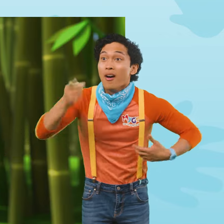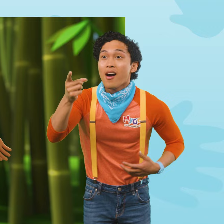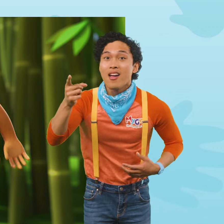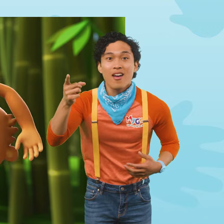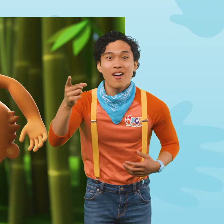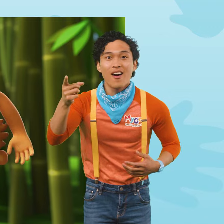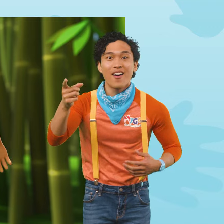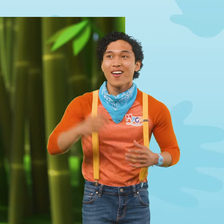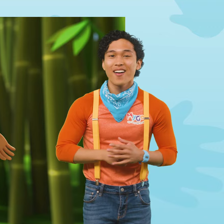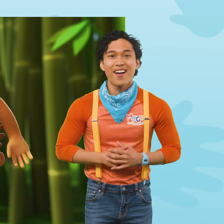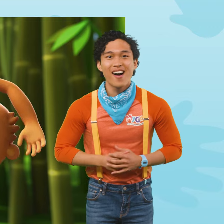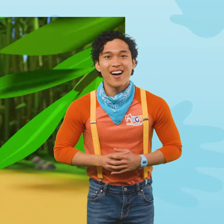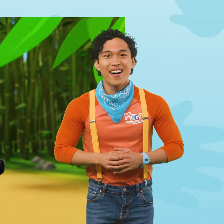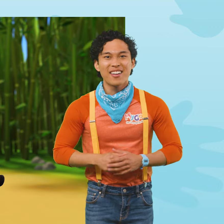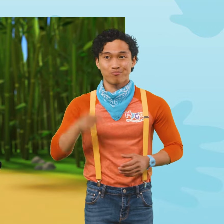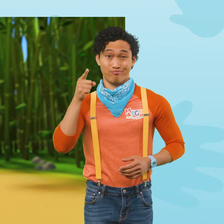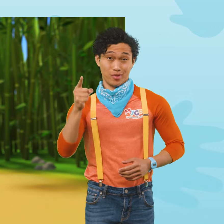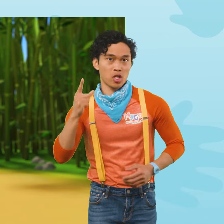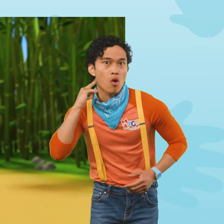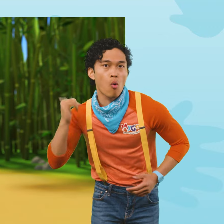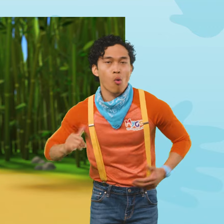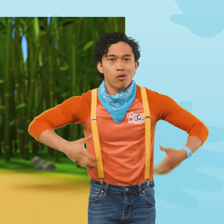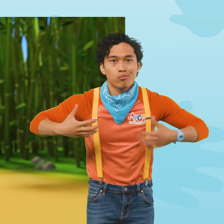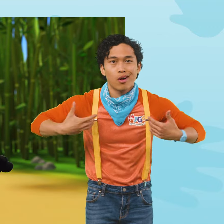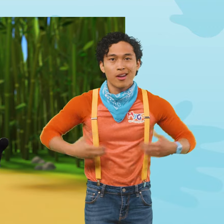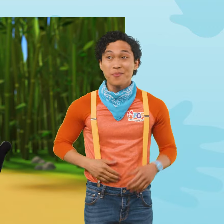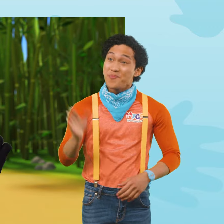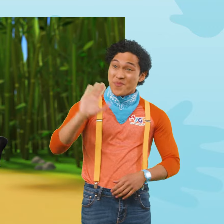a monkey! He's a golden monkey! Hi, Fred!